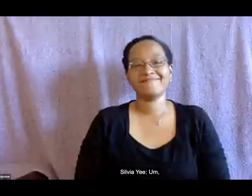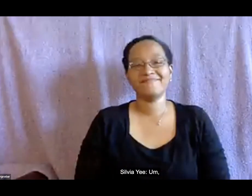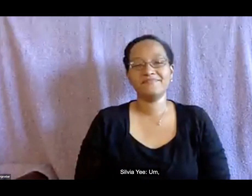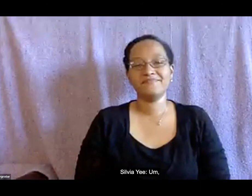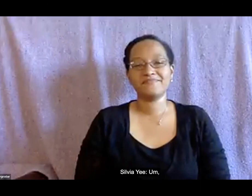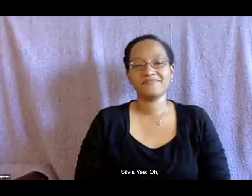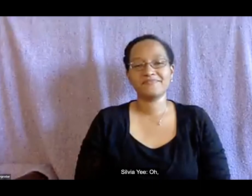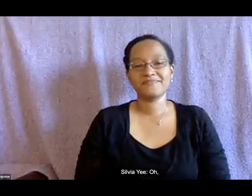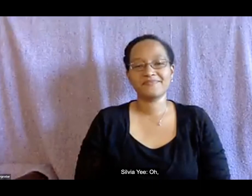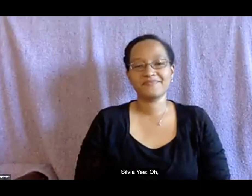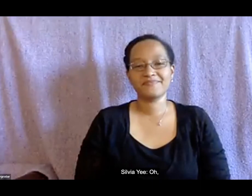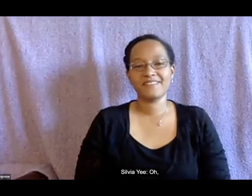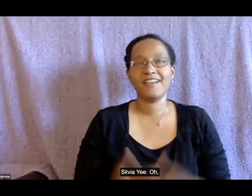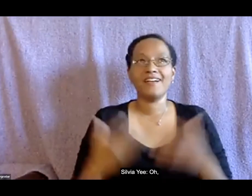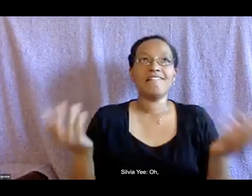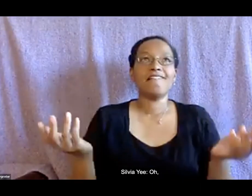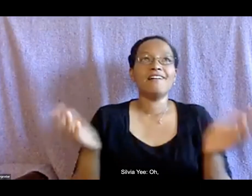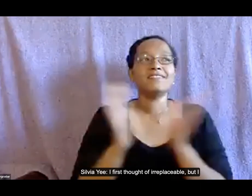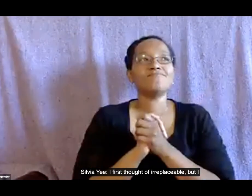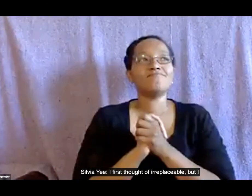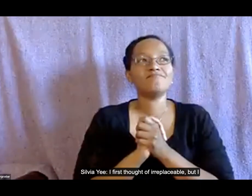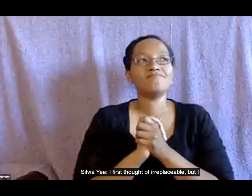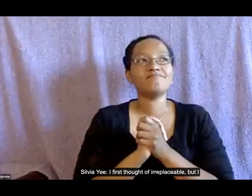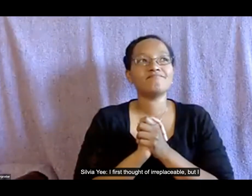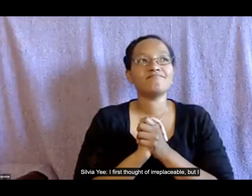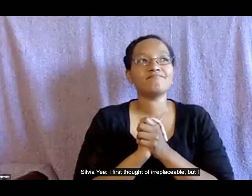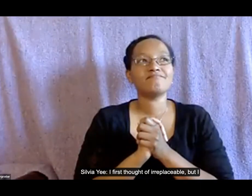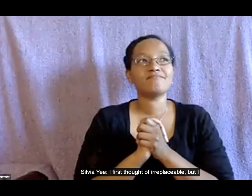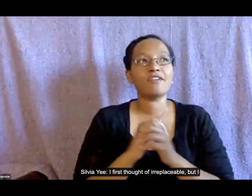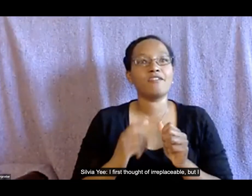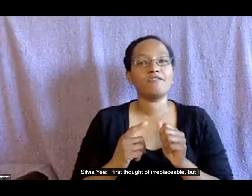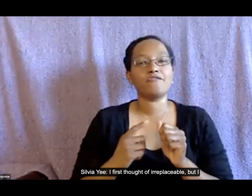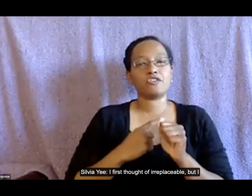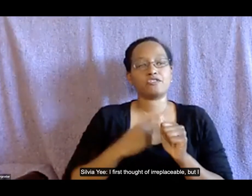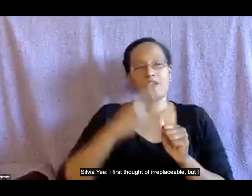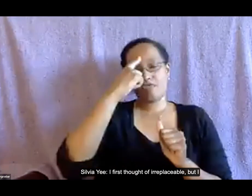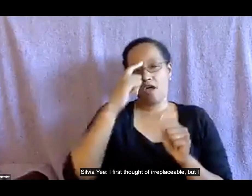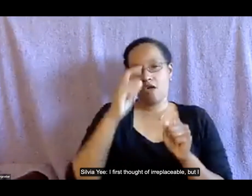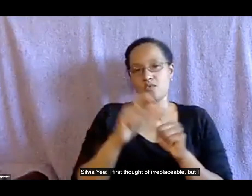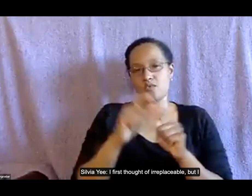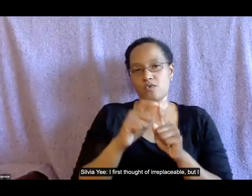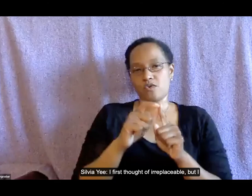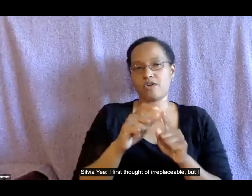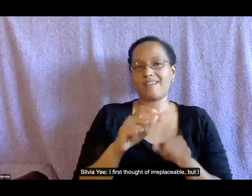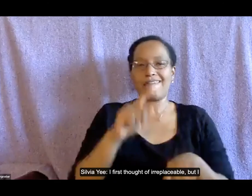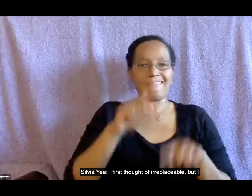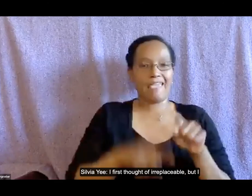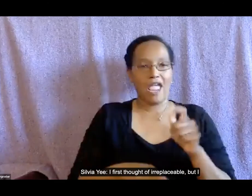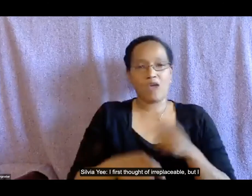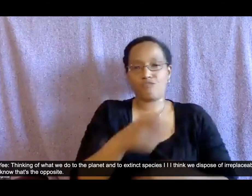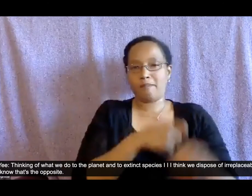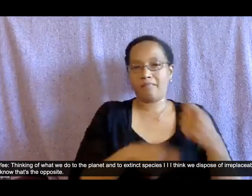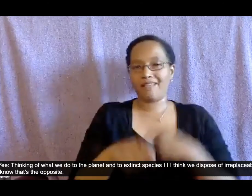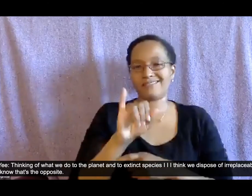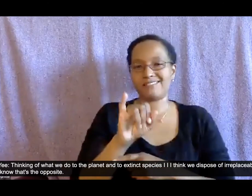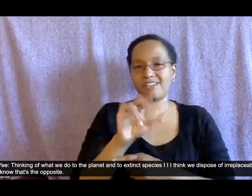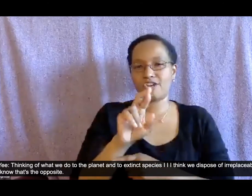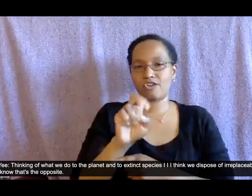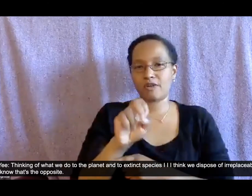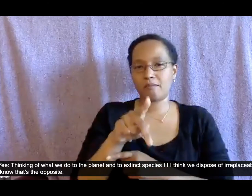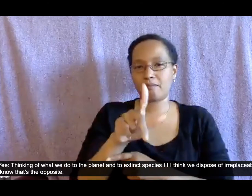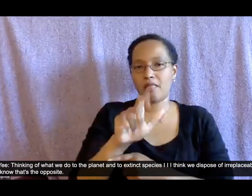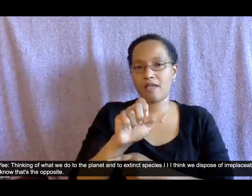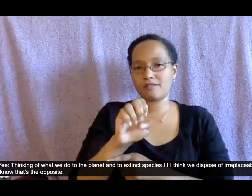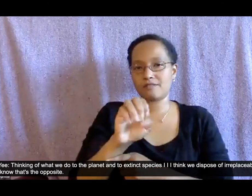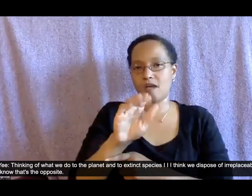um oh i i first thought of irreplaceable but i thinking of what we do to the